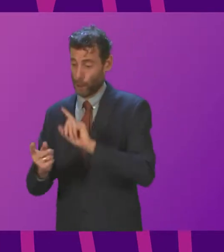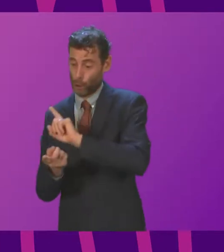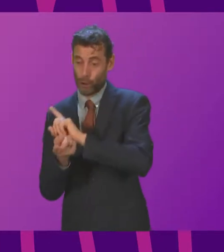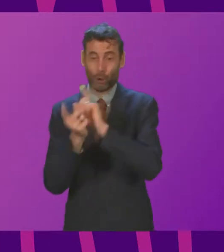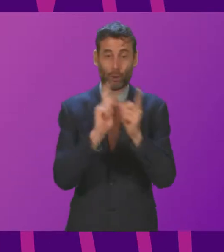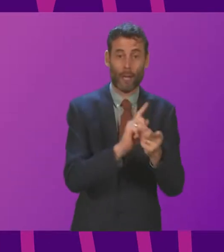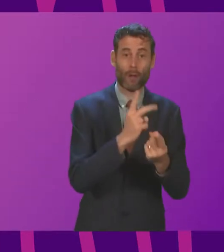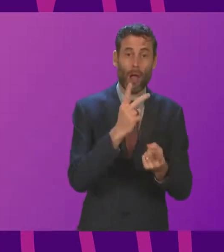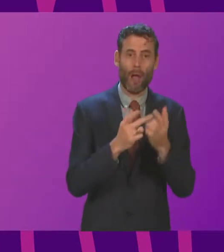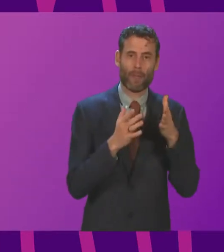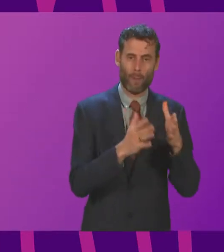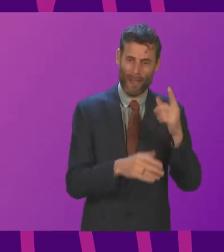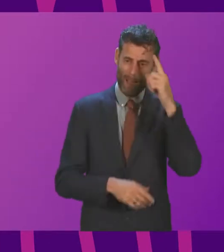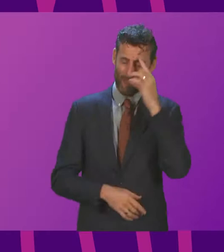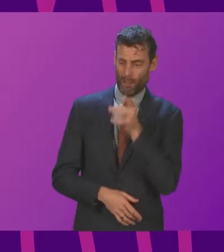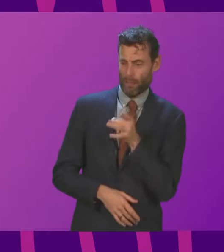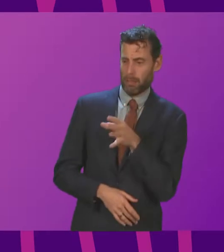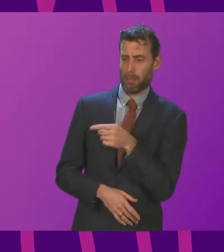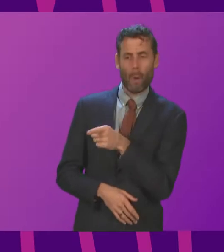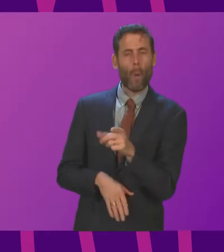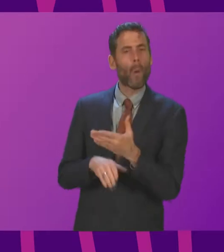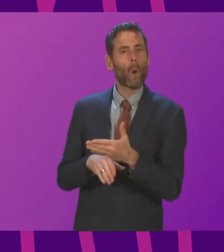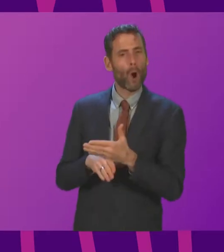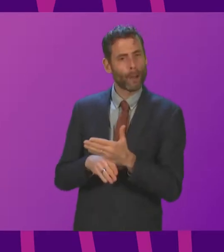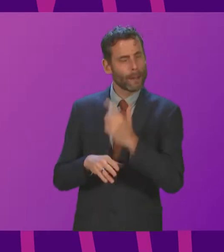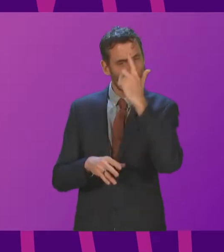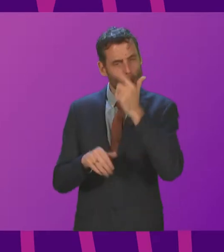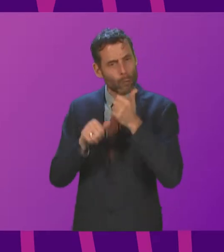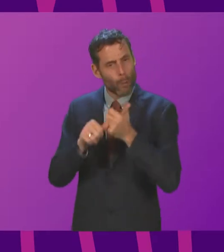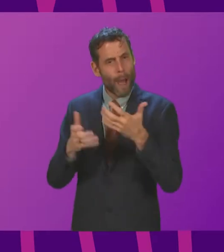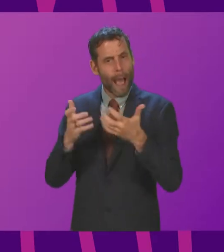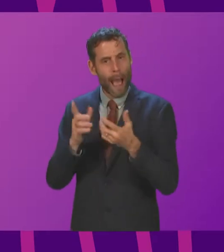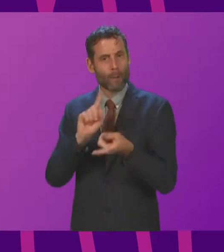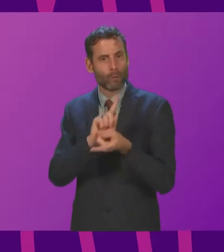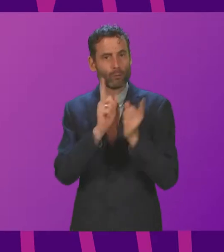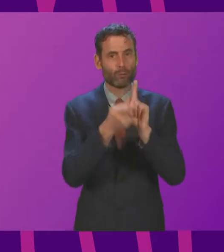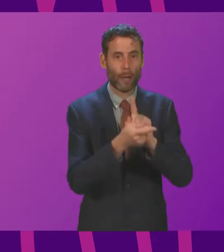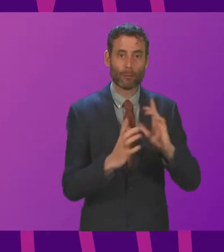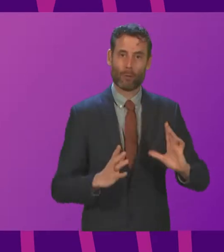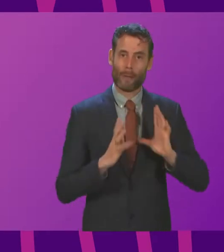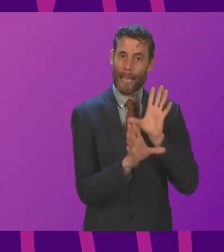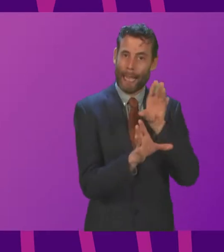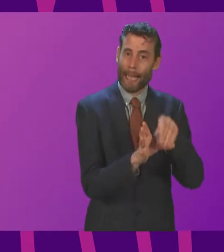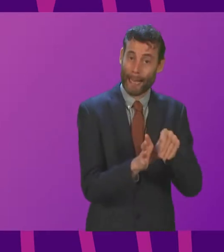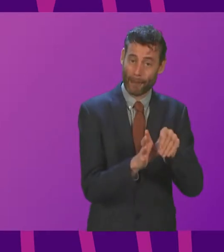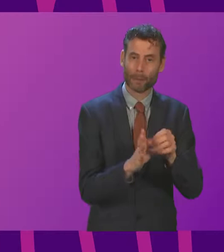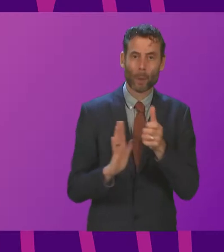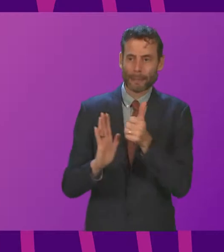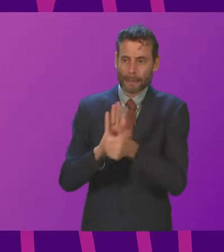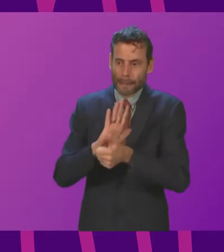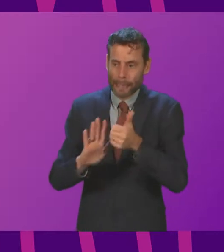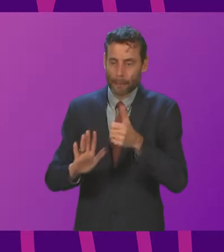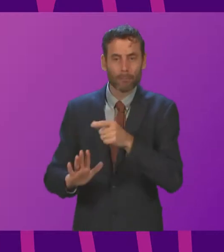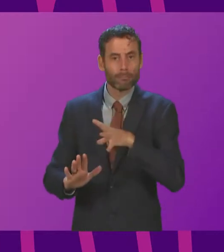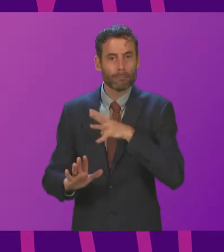transition into the jobs of the future. So the Scottish Government is very focused on doing that and to make sure that the just transition is one that is fast